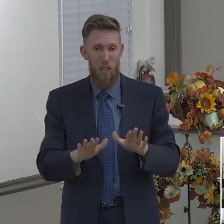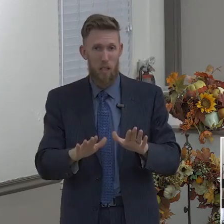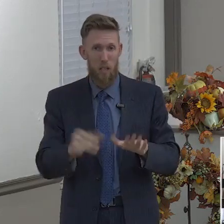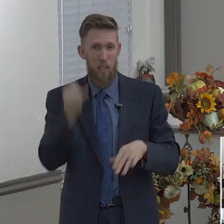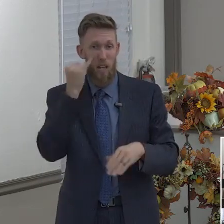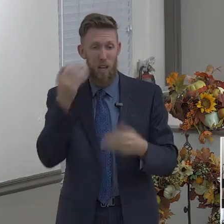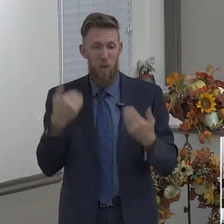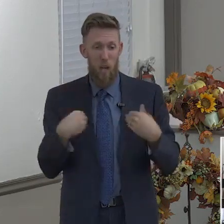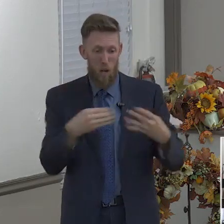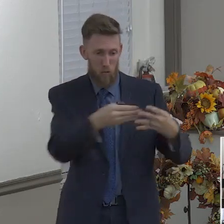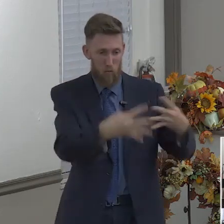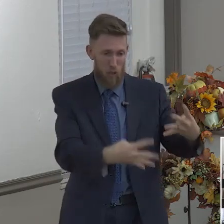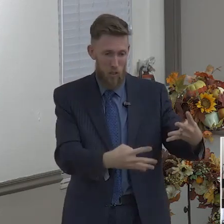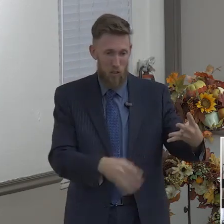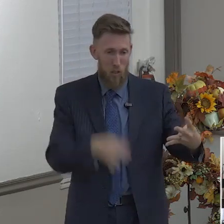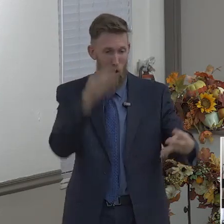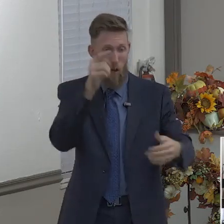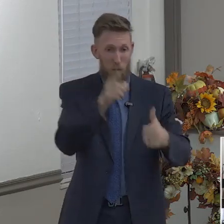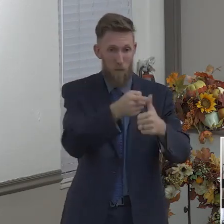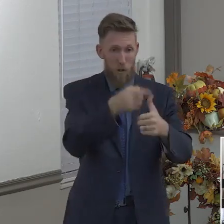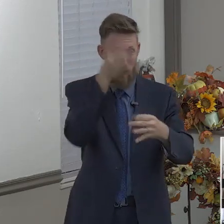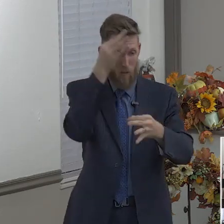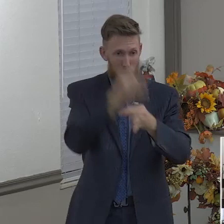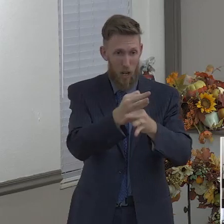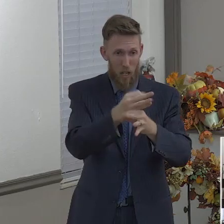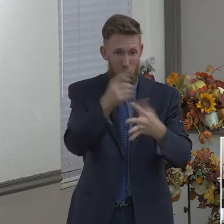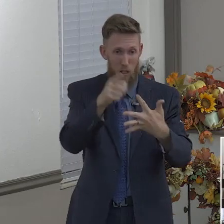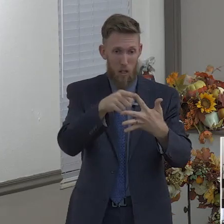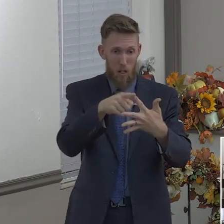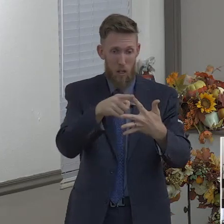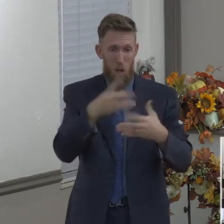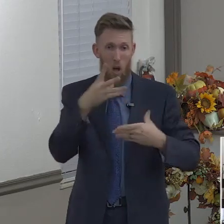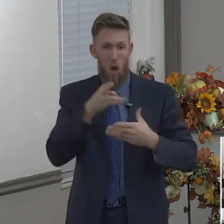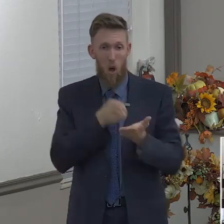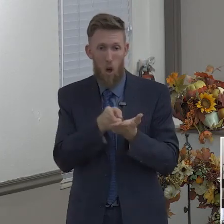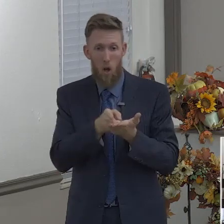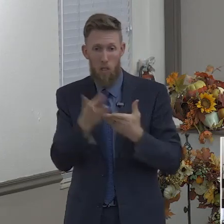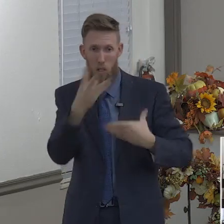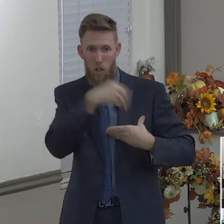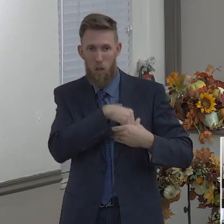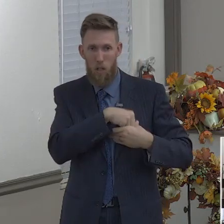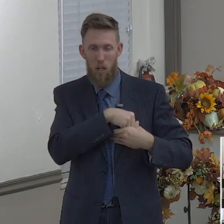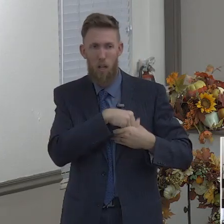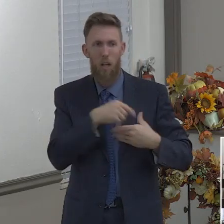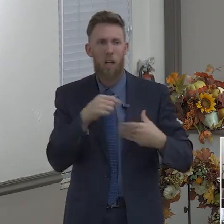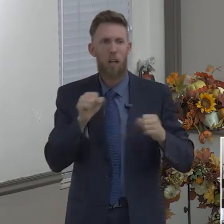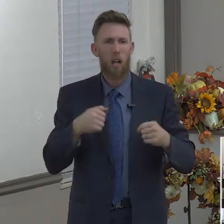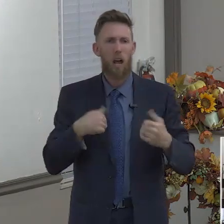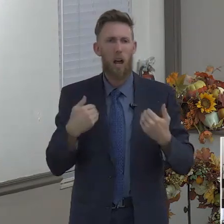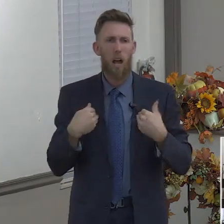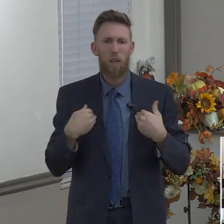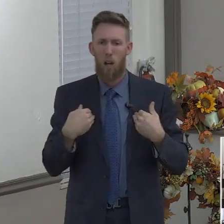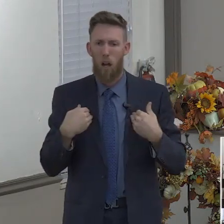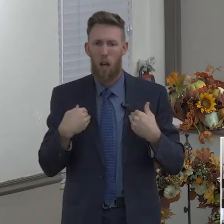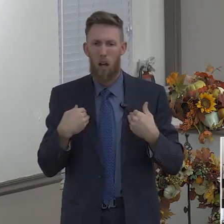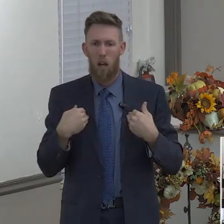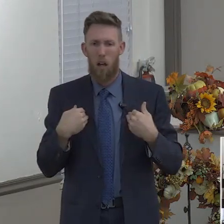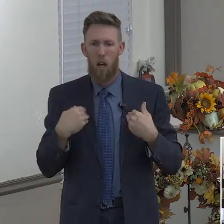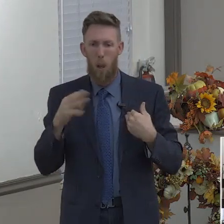Faith, virtue. And if I could have Mr. Lopez, Mr. Max Lopez, come up here, please.